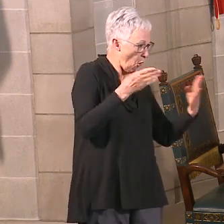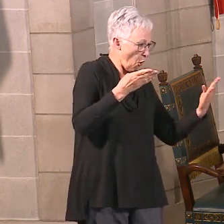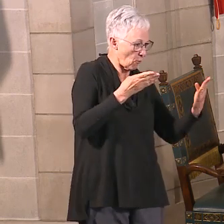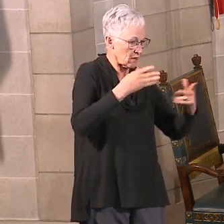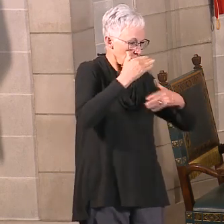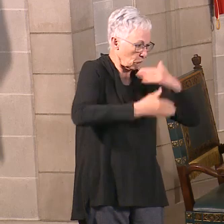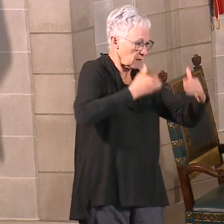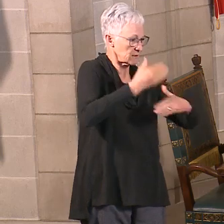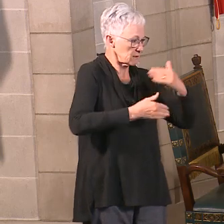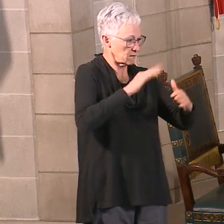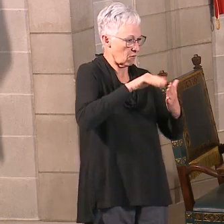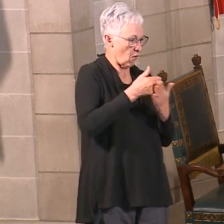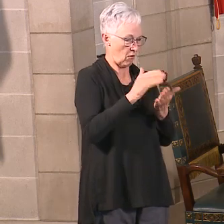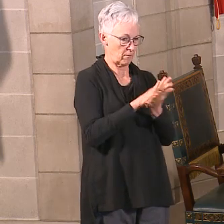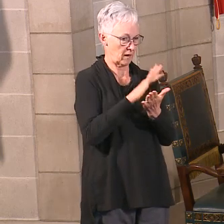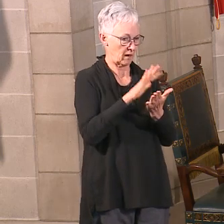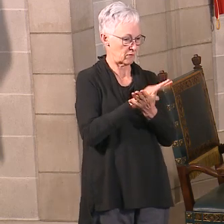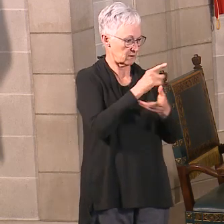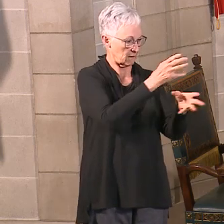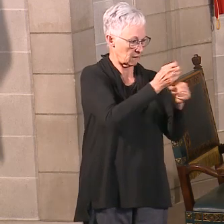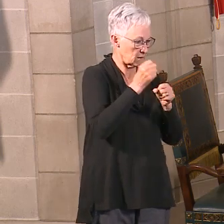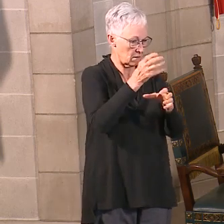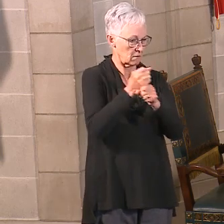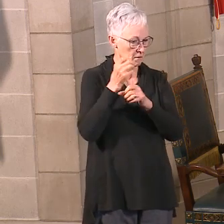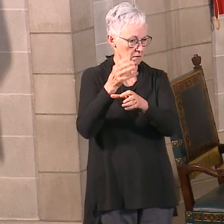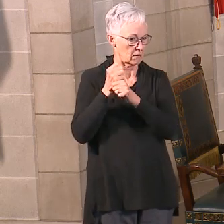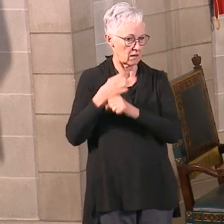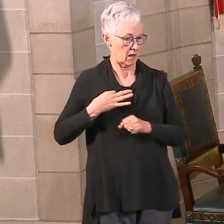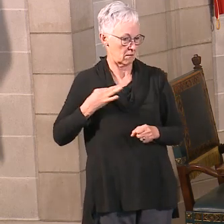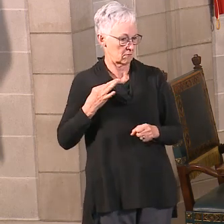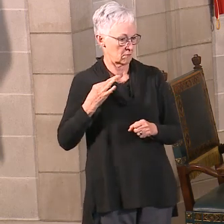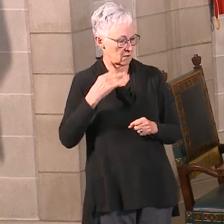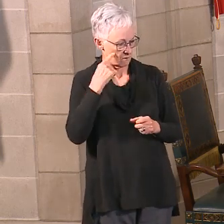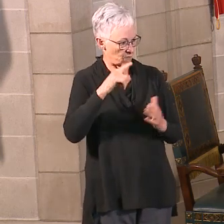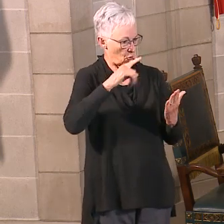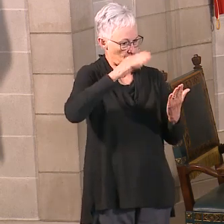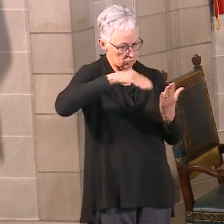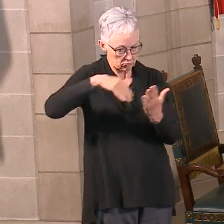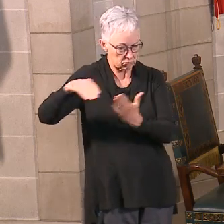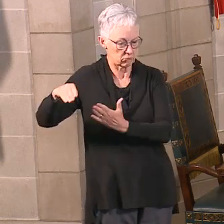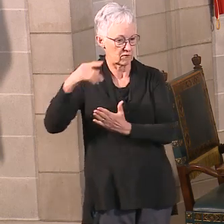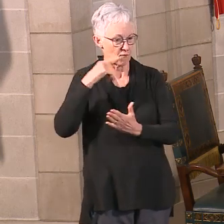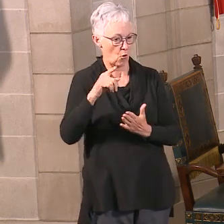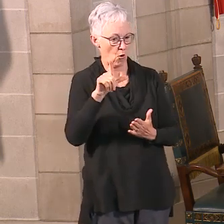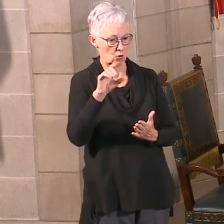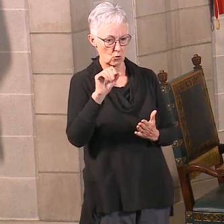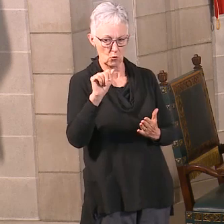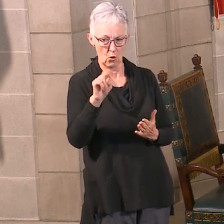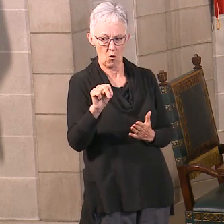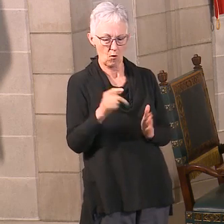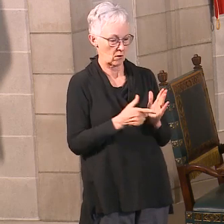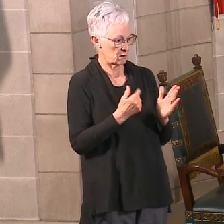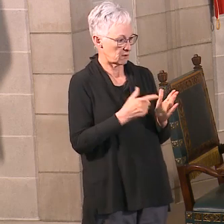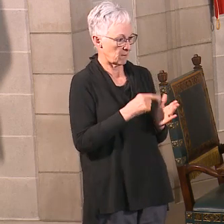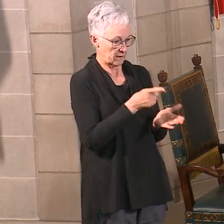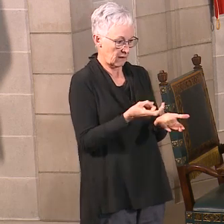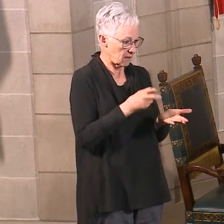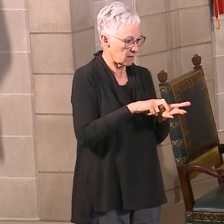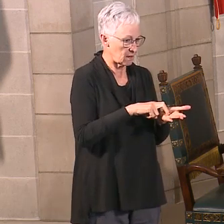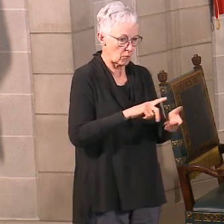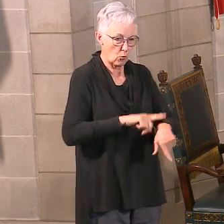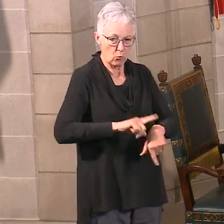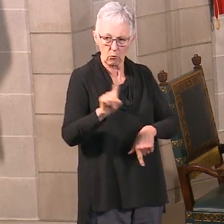relationships. I know that my Director of Economic Development, Tony Goins, was on the phone sometimes at 1 in the morning trying to answer people's questions.